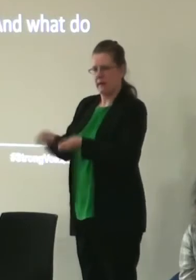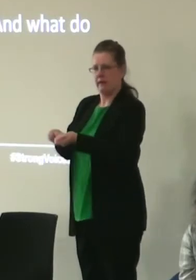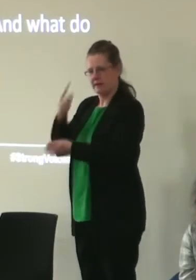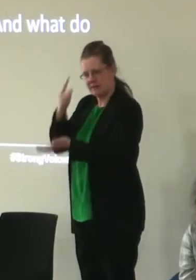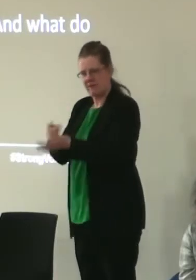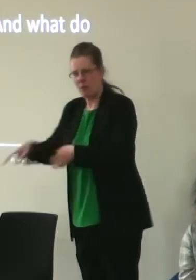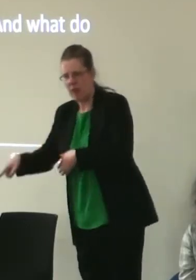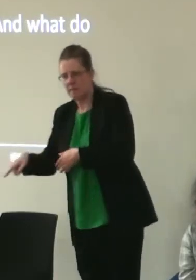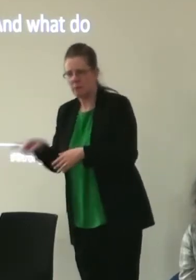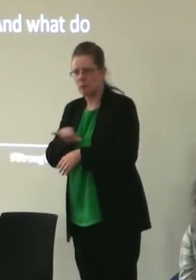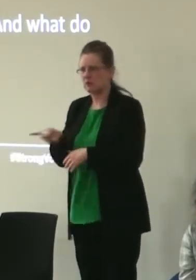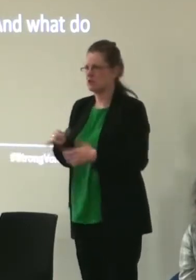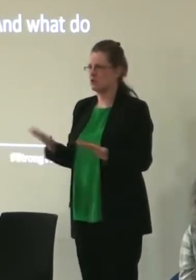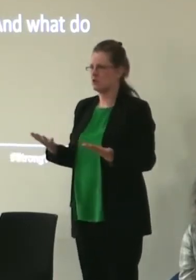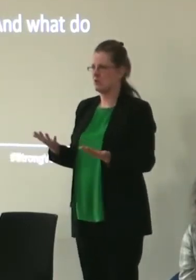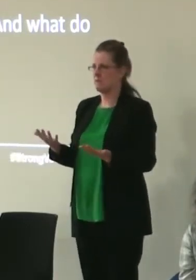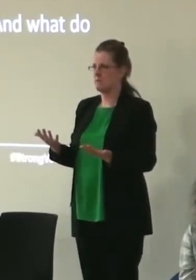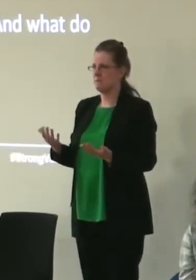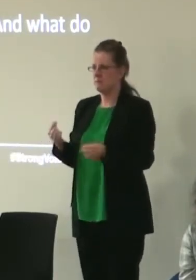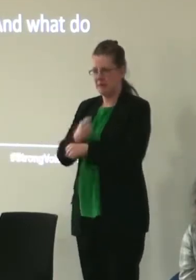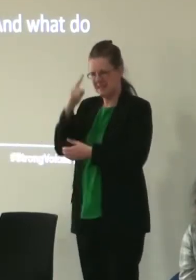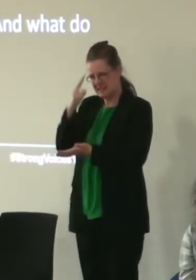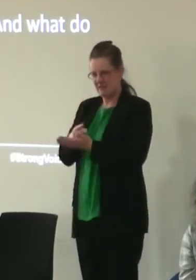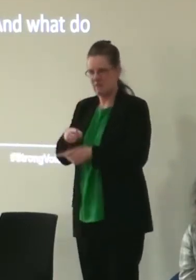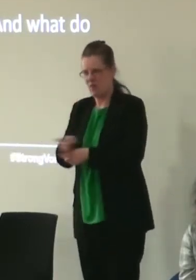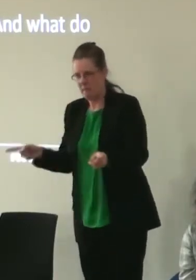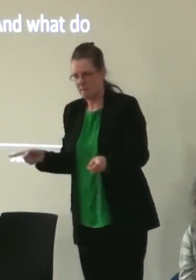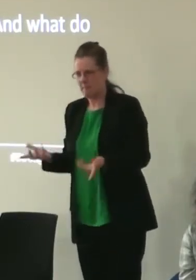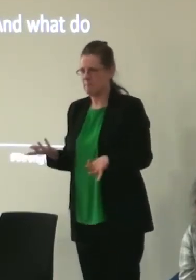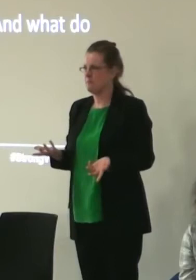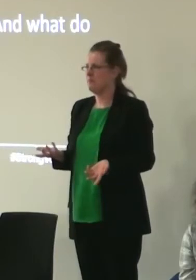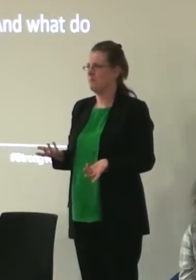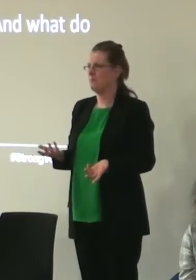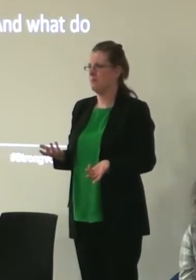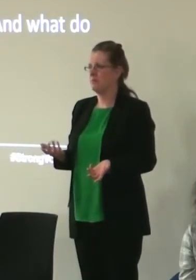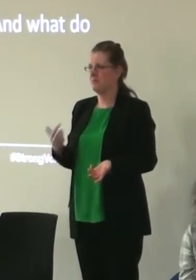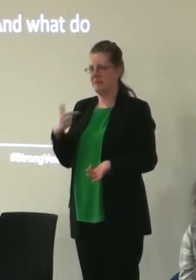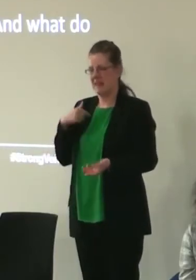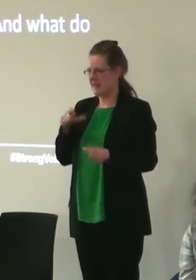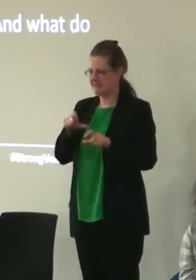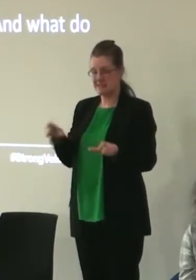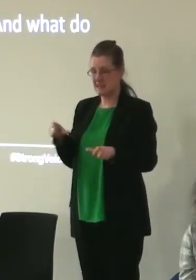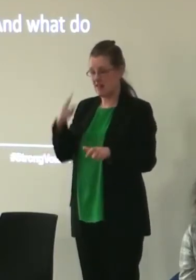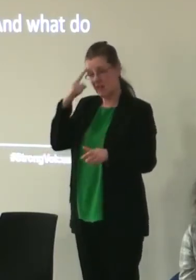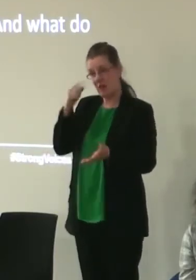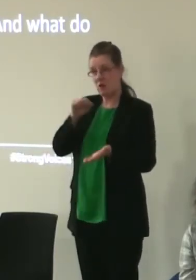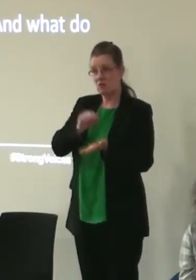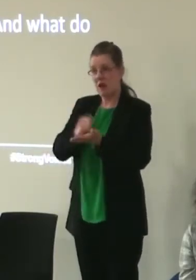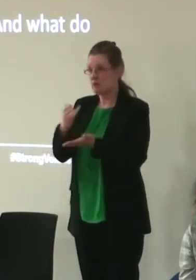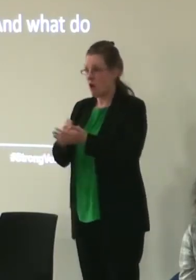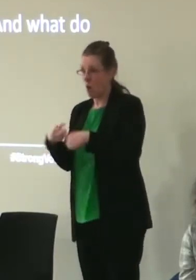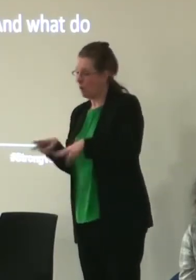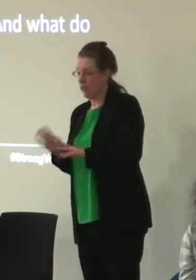or do you do that as an organisation and make some decisions for them and I still don't think there's a wrong or a right